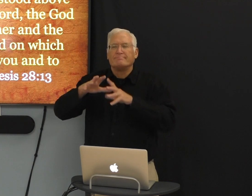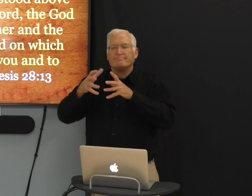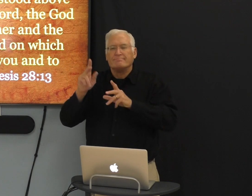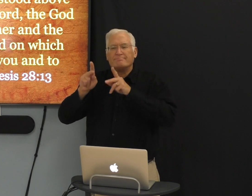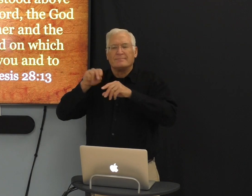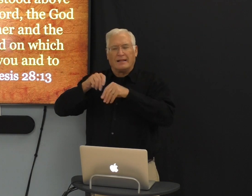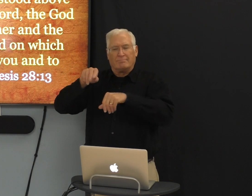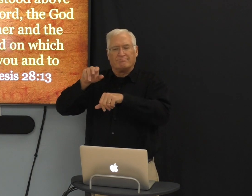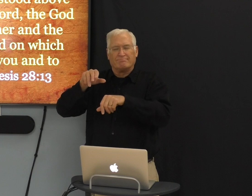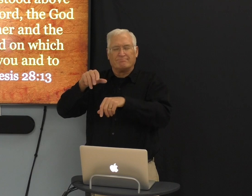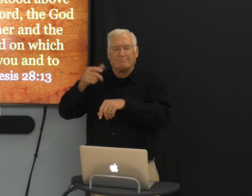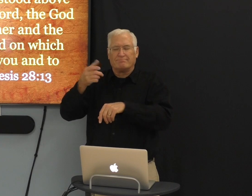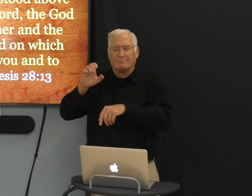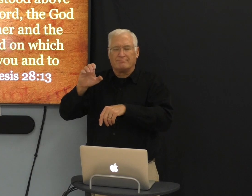The next couple of verses